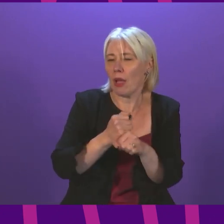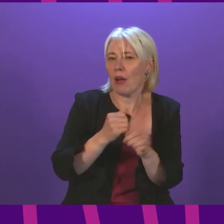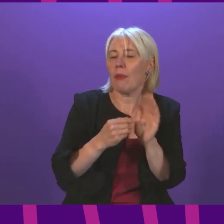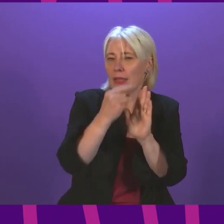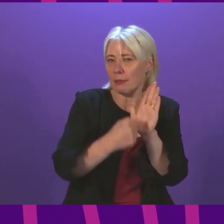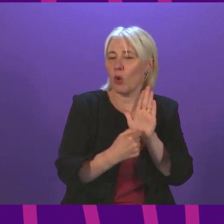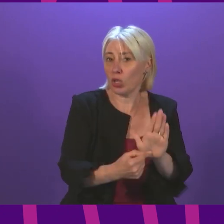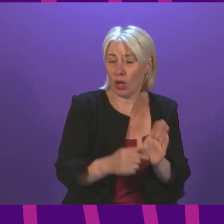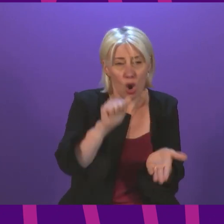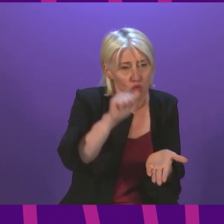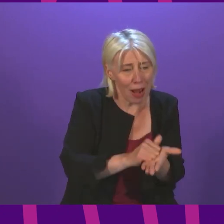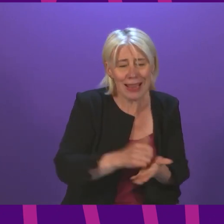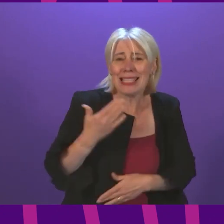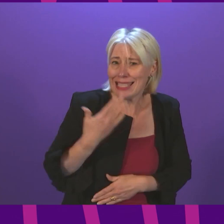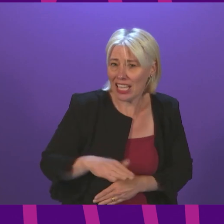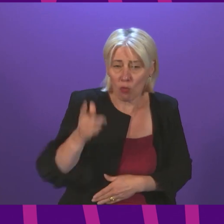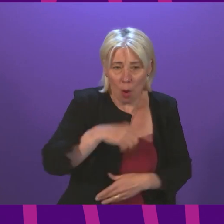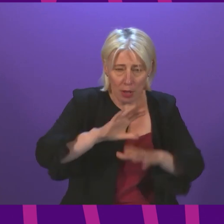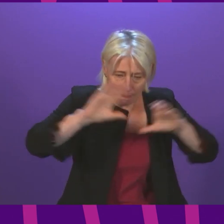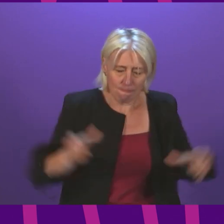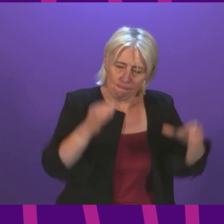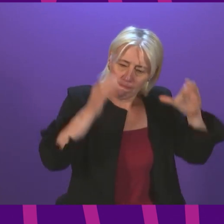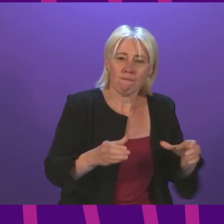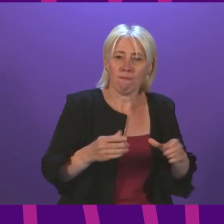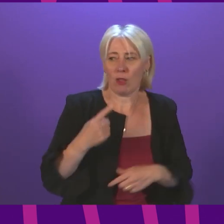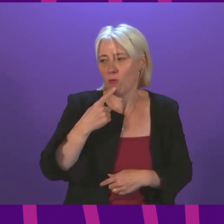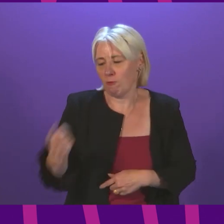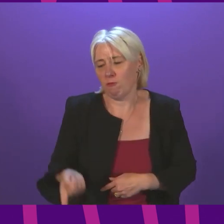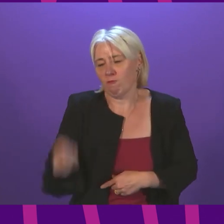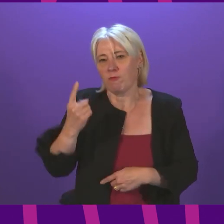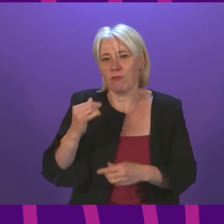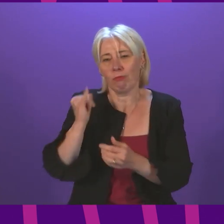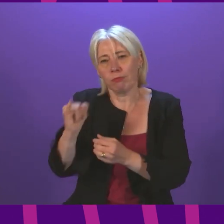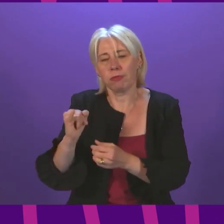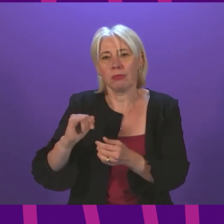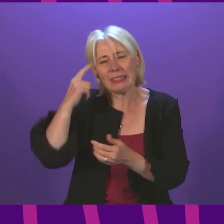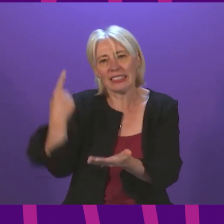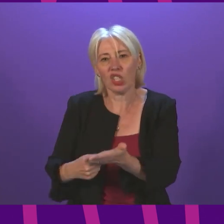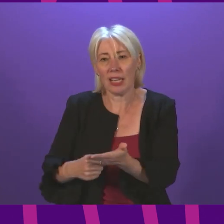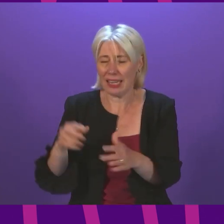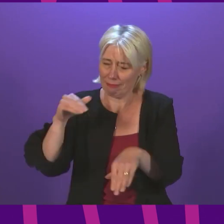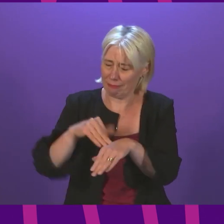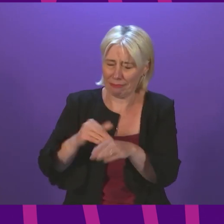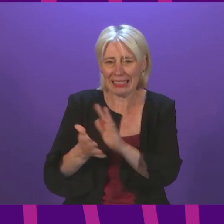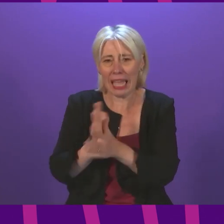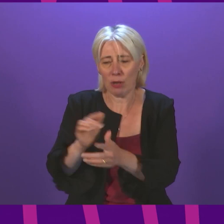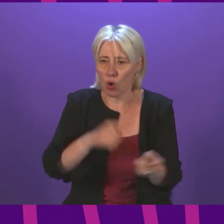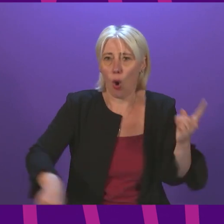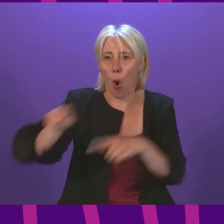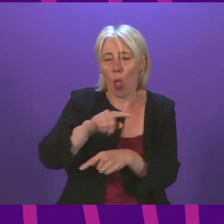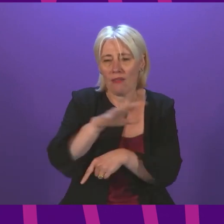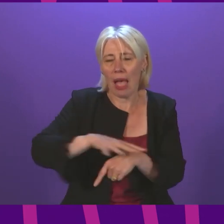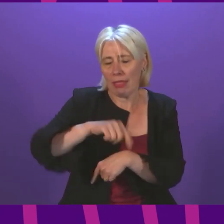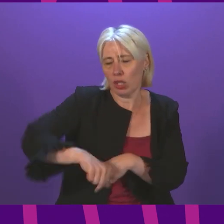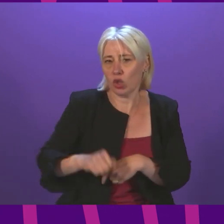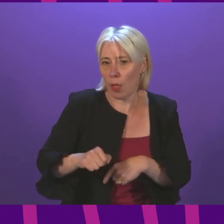and necessary that we all stand together to call out this callous decision and the damage that it will do to families across Scotland. But I do